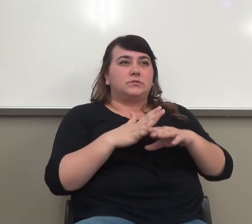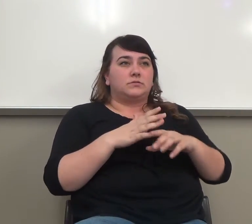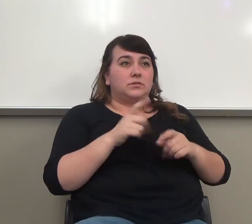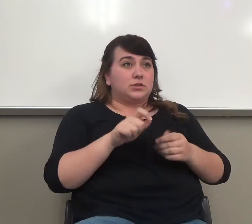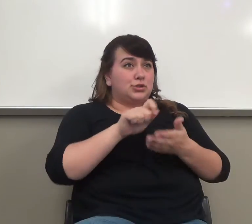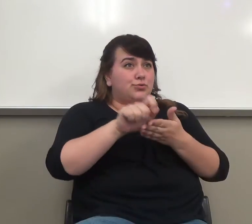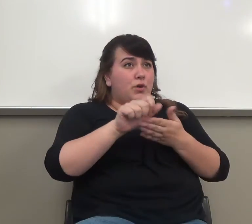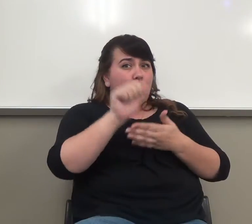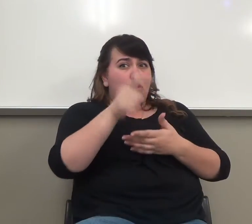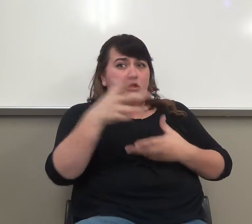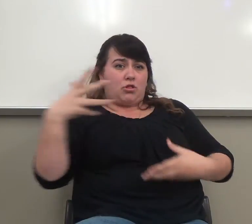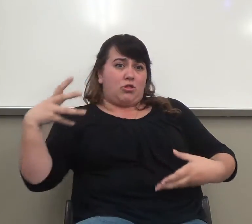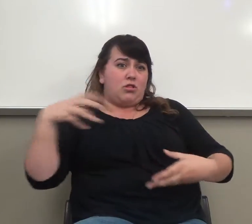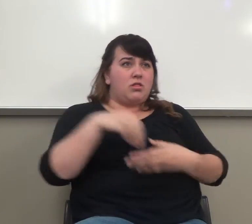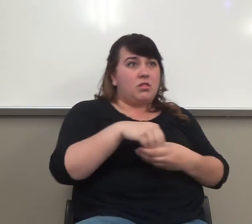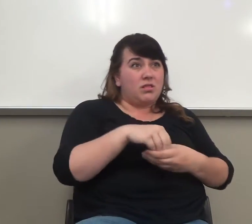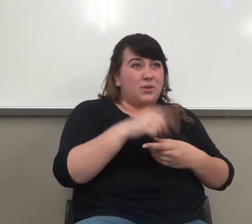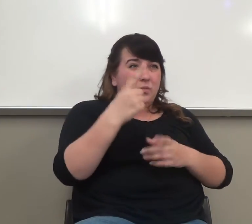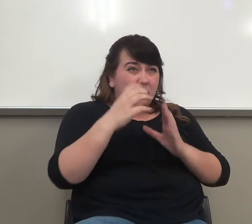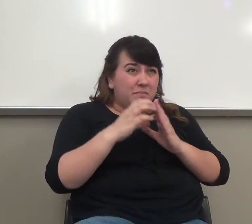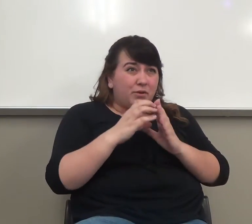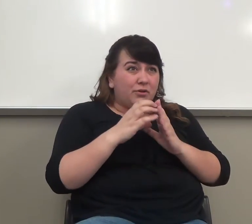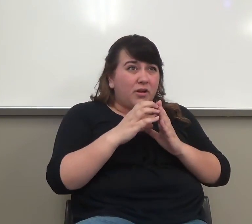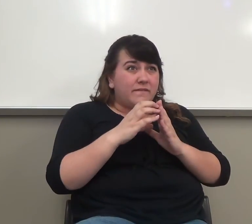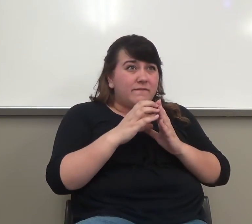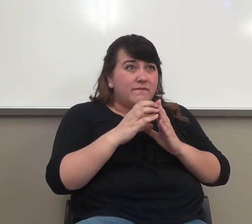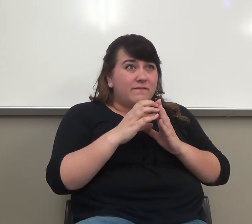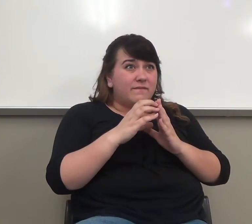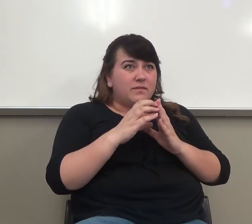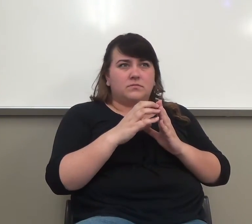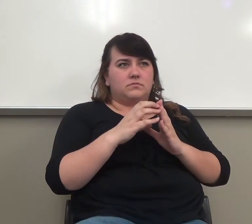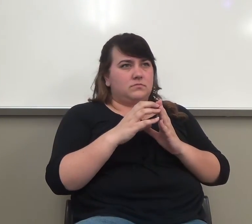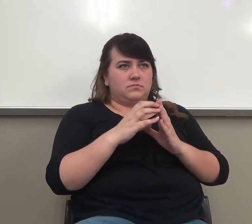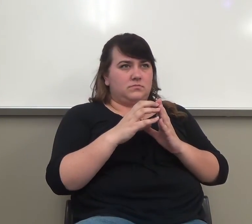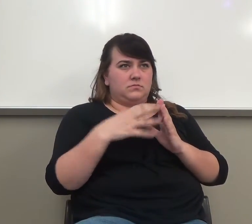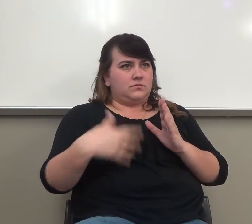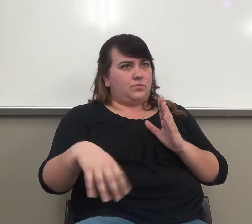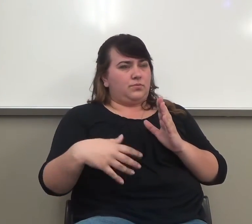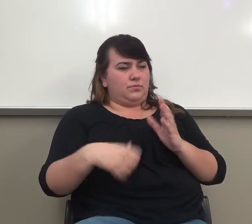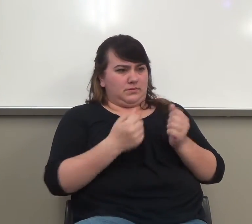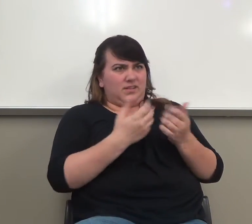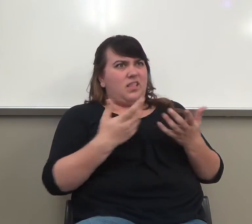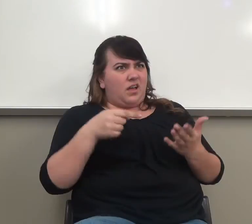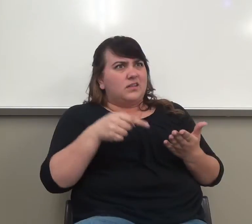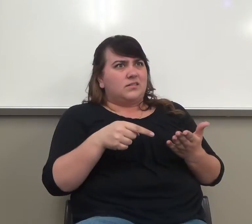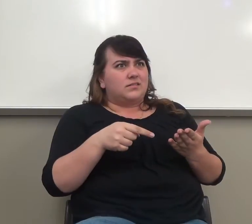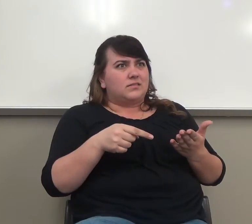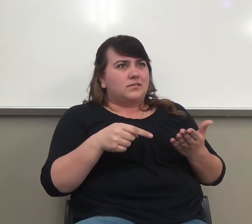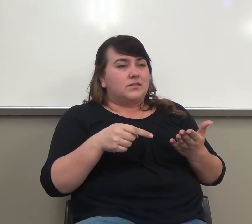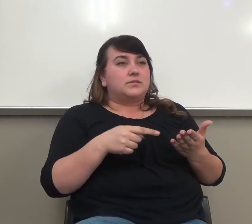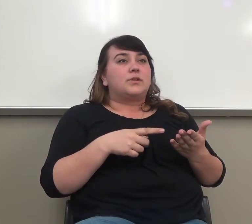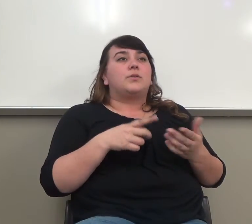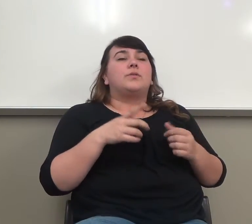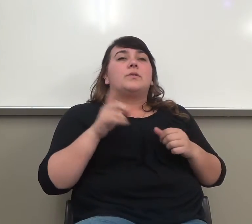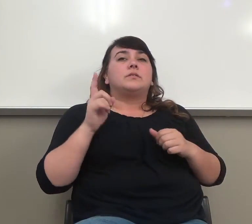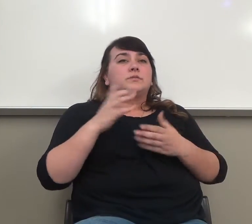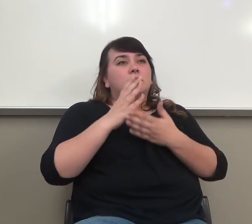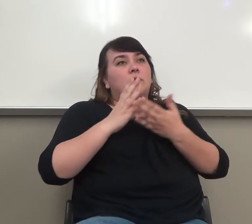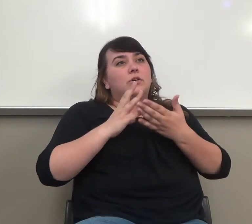all of this stuff in one paragraph? No. So, what this, what this step on the worksheet